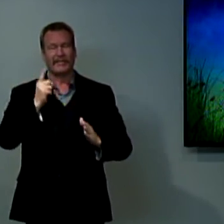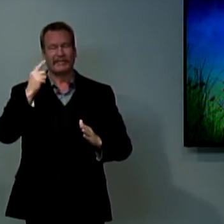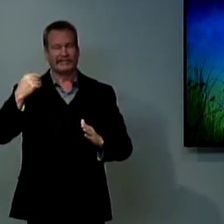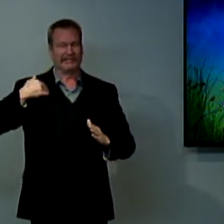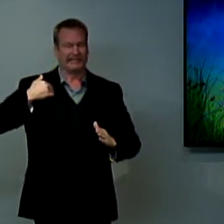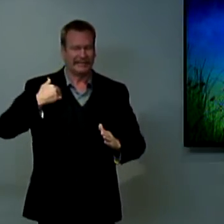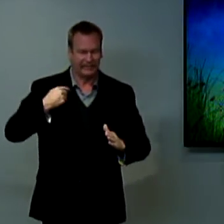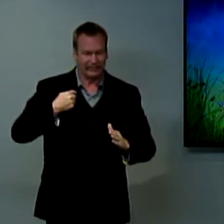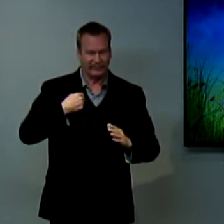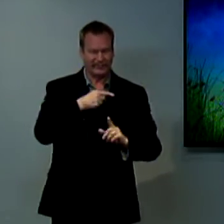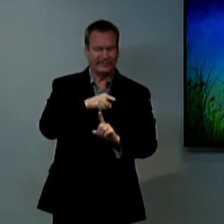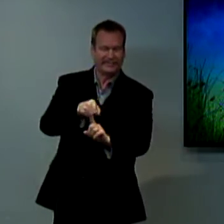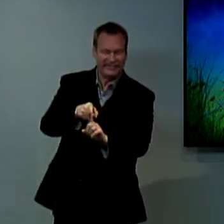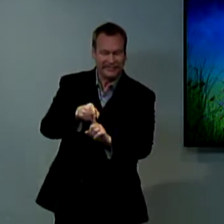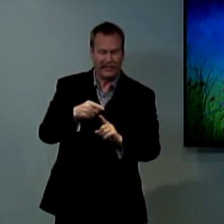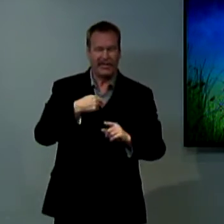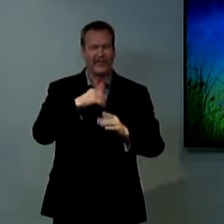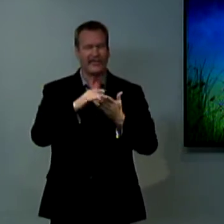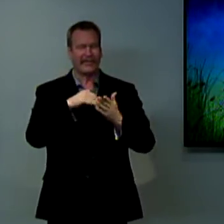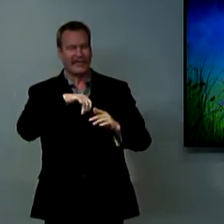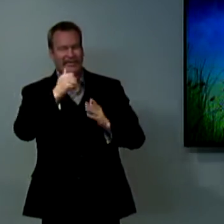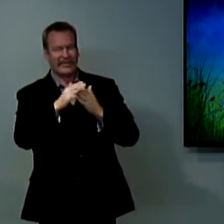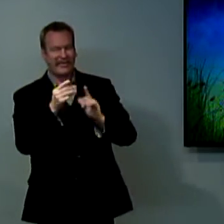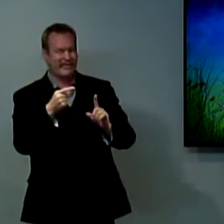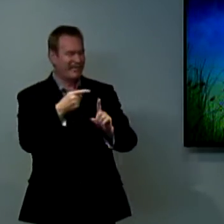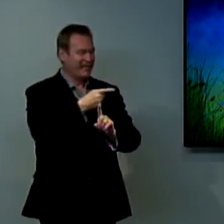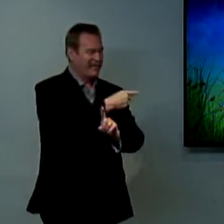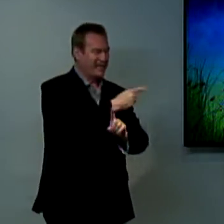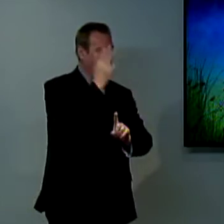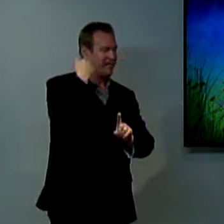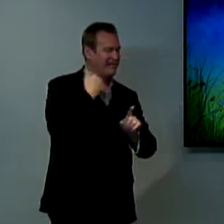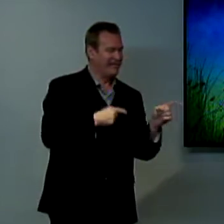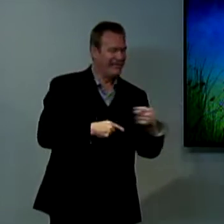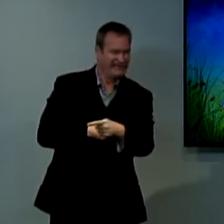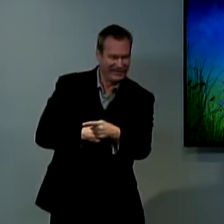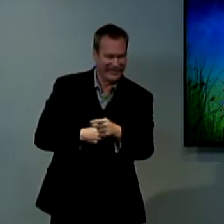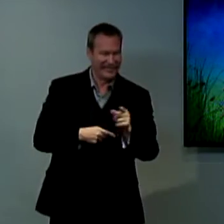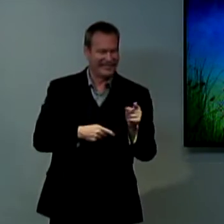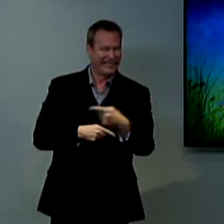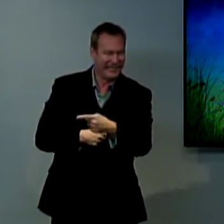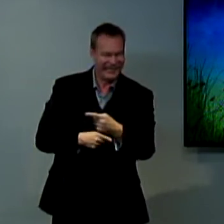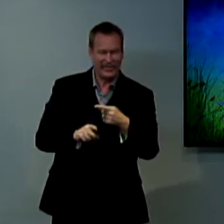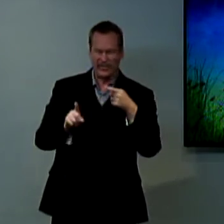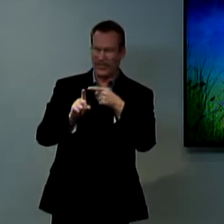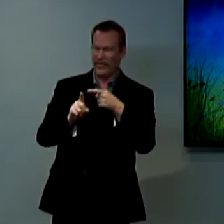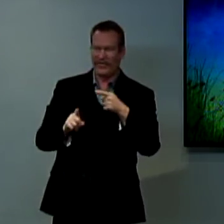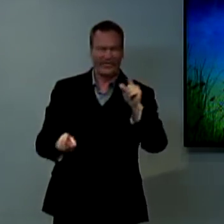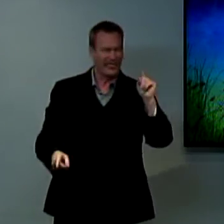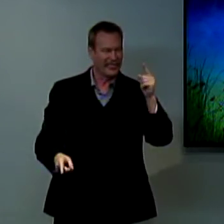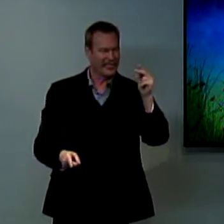So now I wanted to, I was like, okay, what about this book, this book, this book?